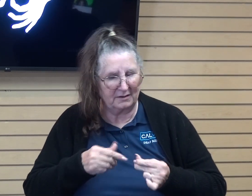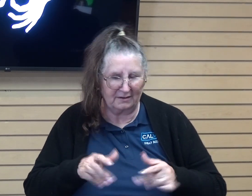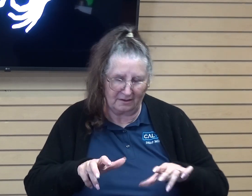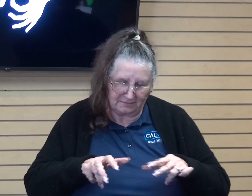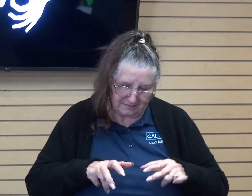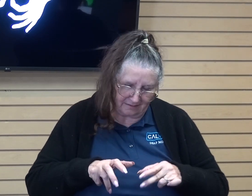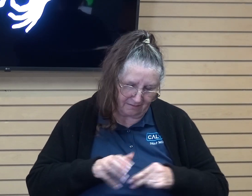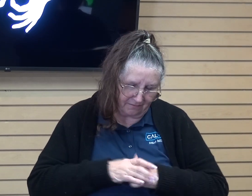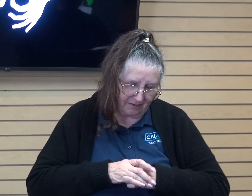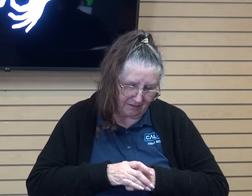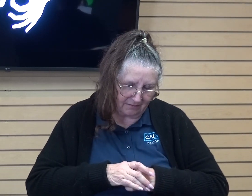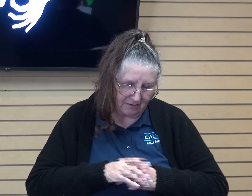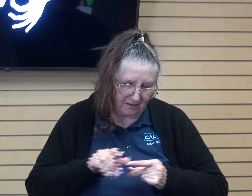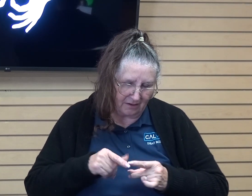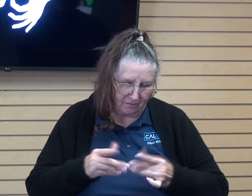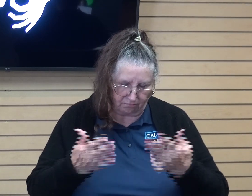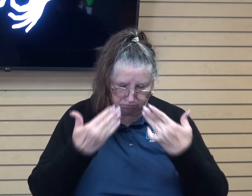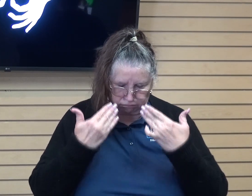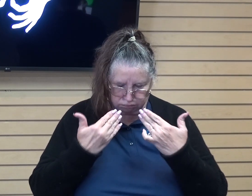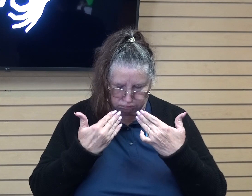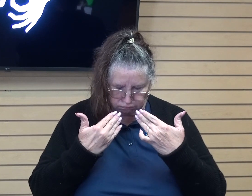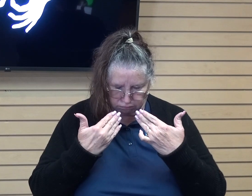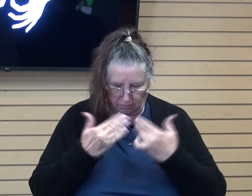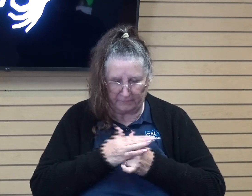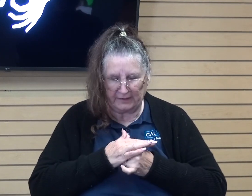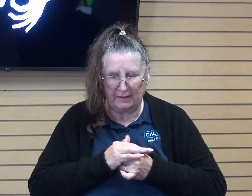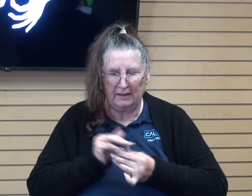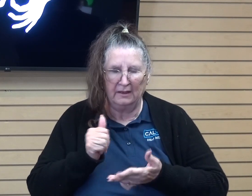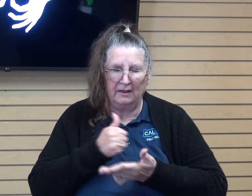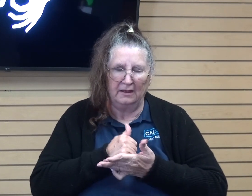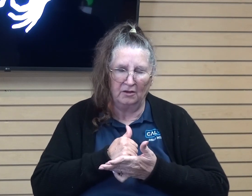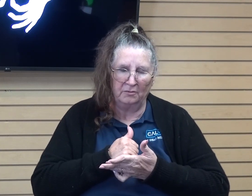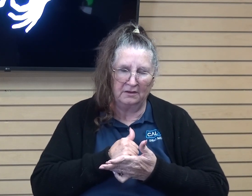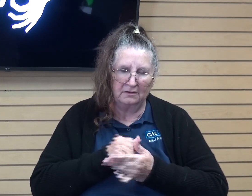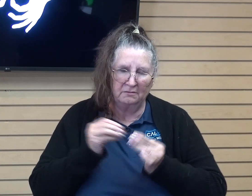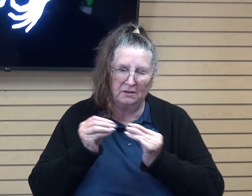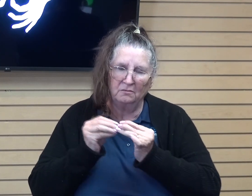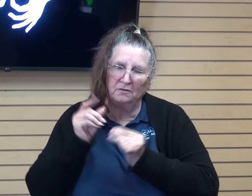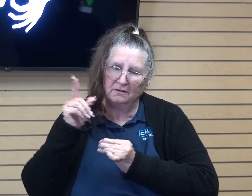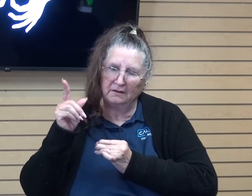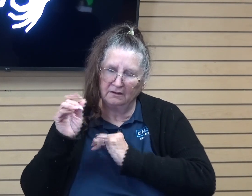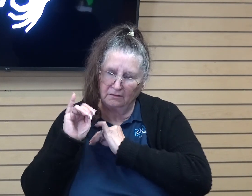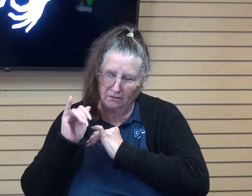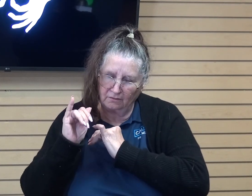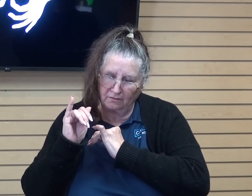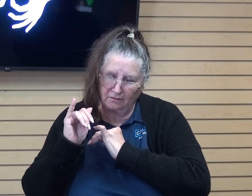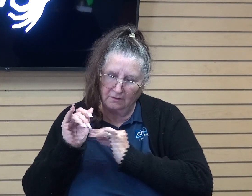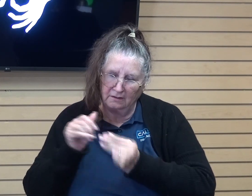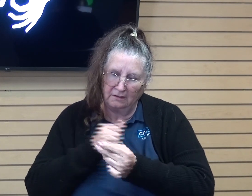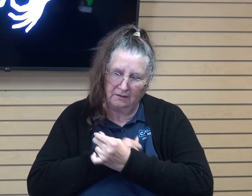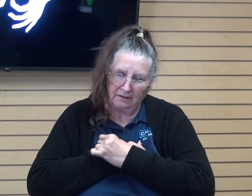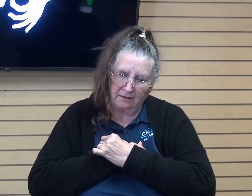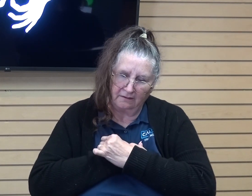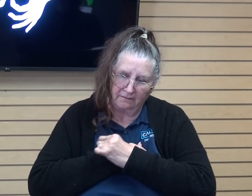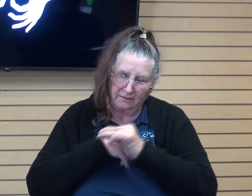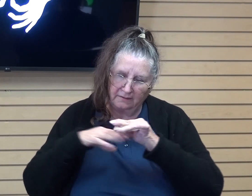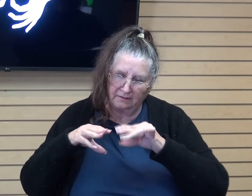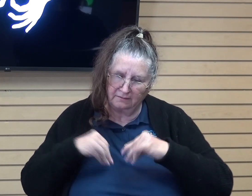even when I'm, um, self-absorbed Lord, help me to, to be more like you to love and to just accept all that you